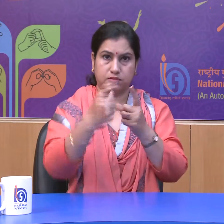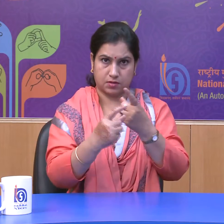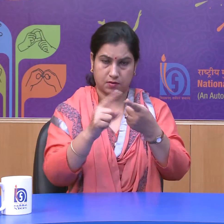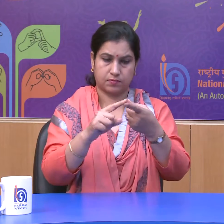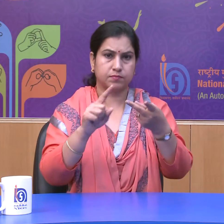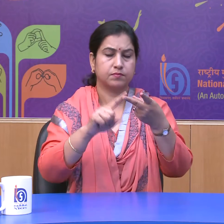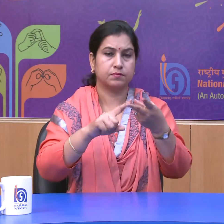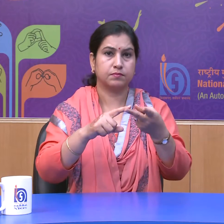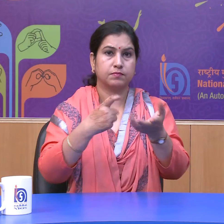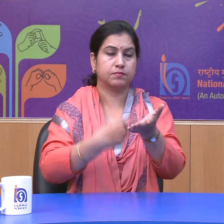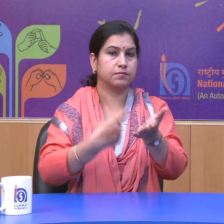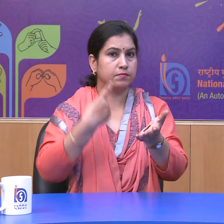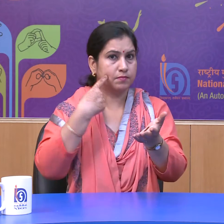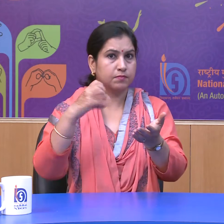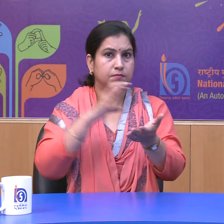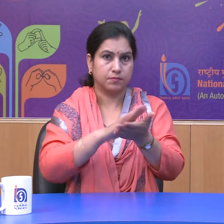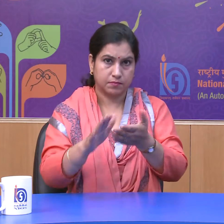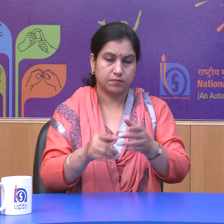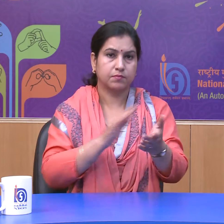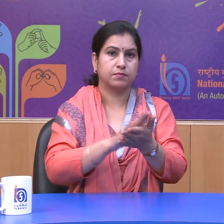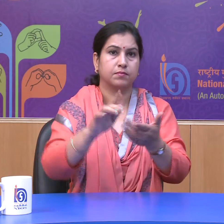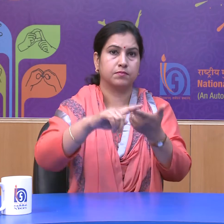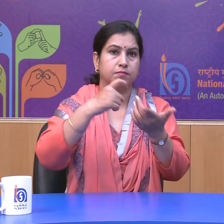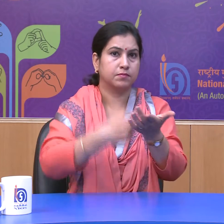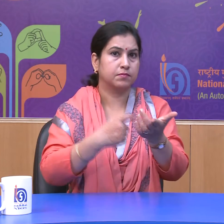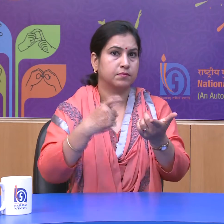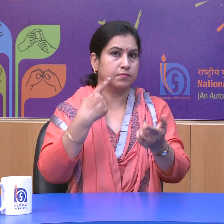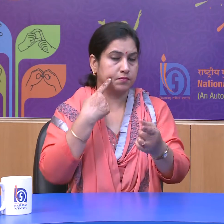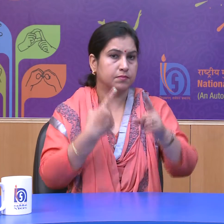heritage, third is humanism.